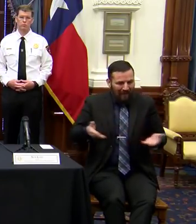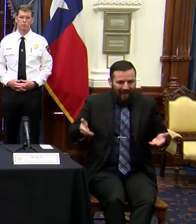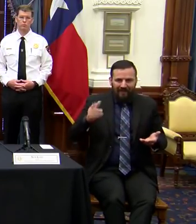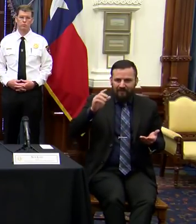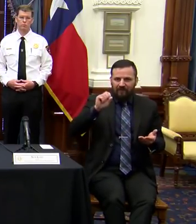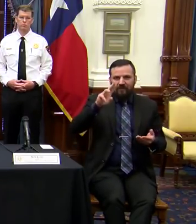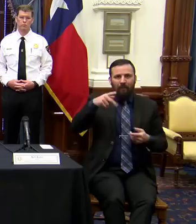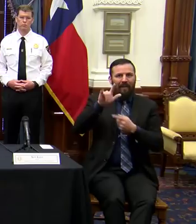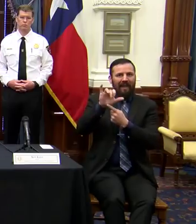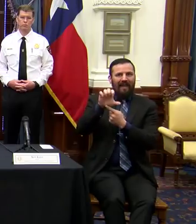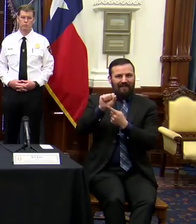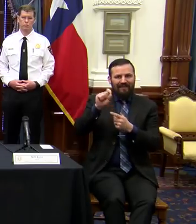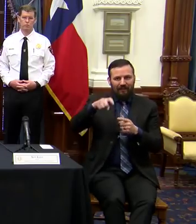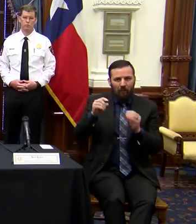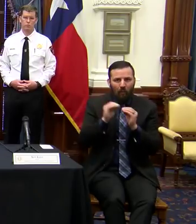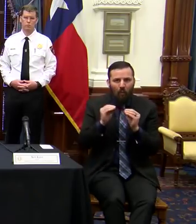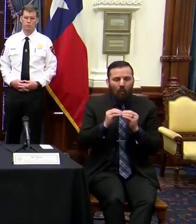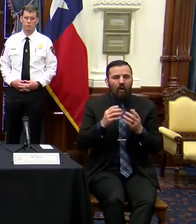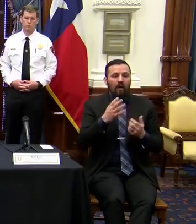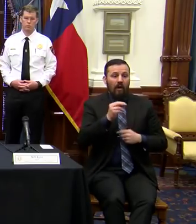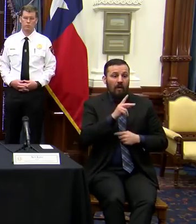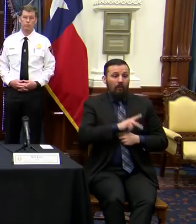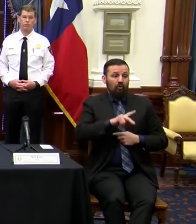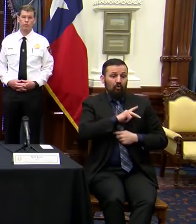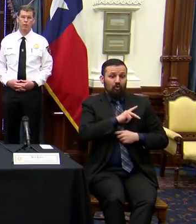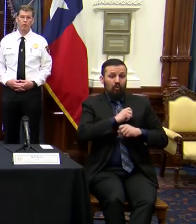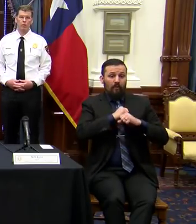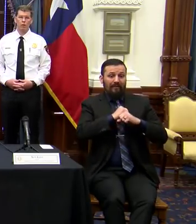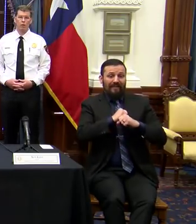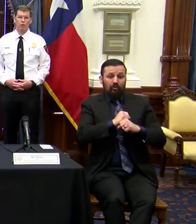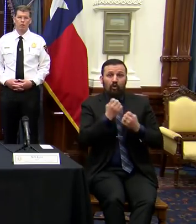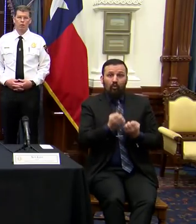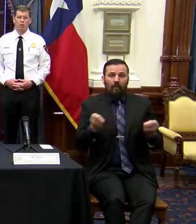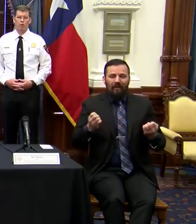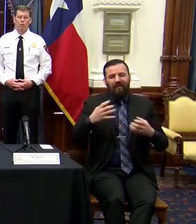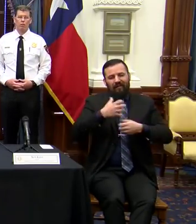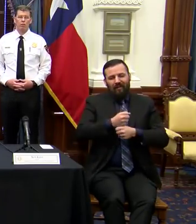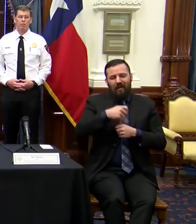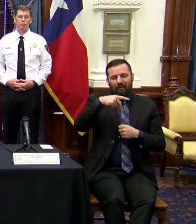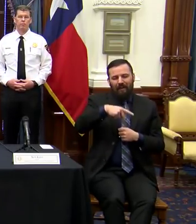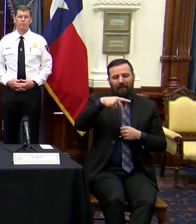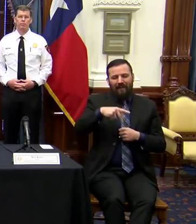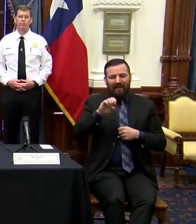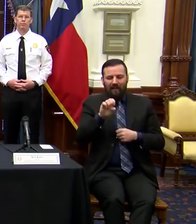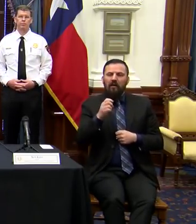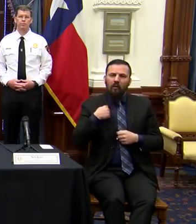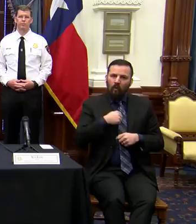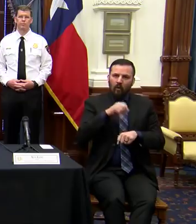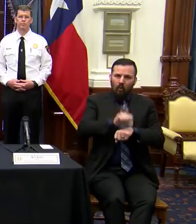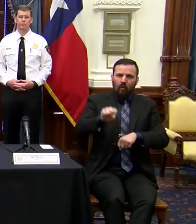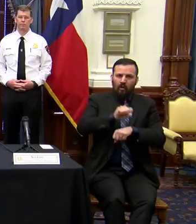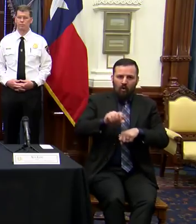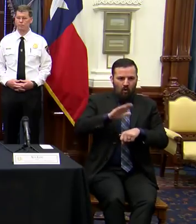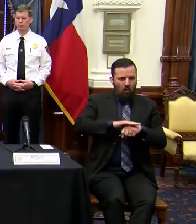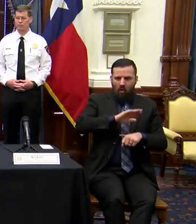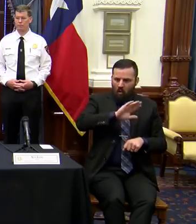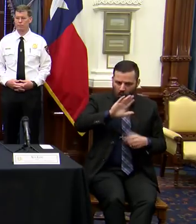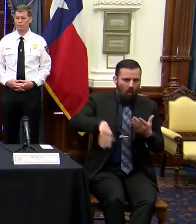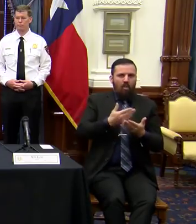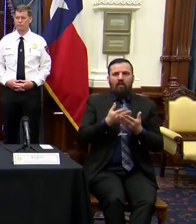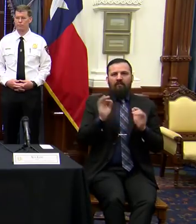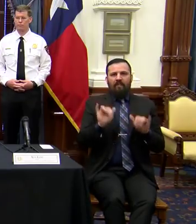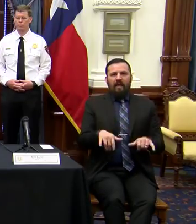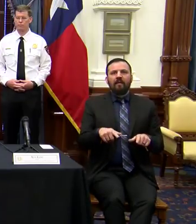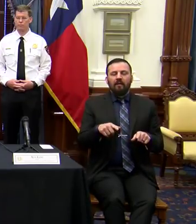what's called personal protection equipment or PPE capacity. We're working on all of those things to